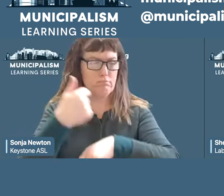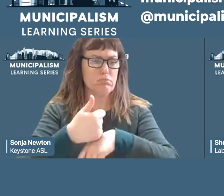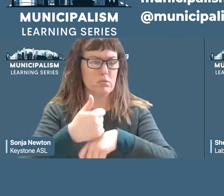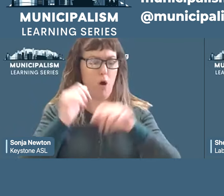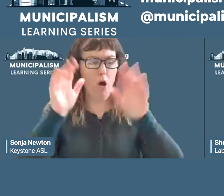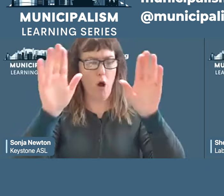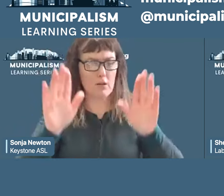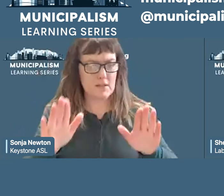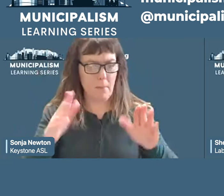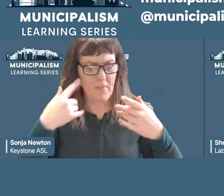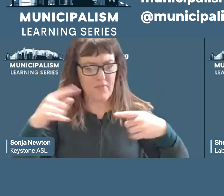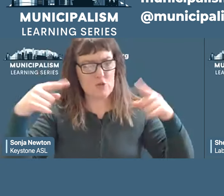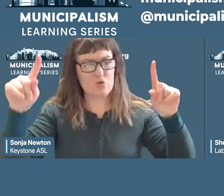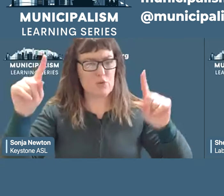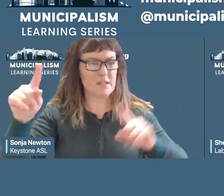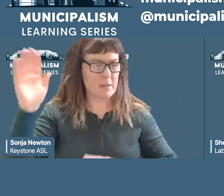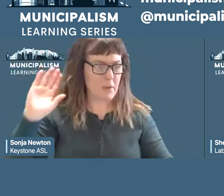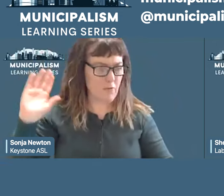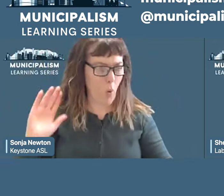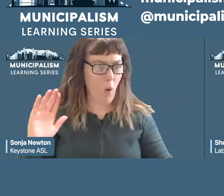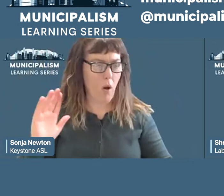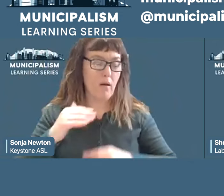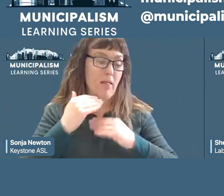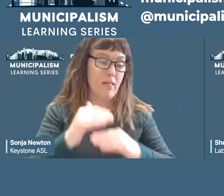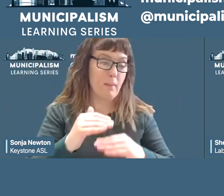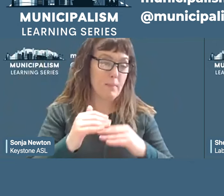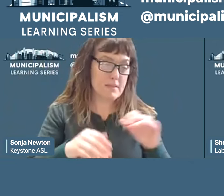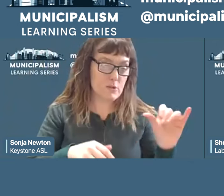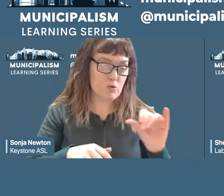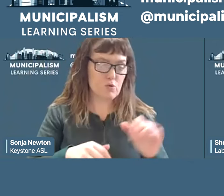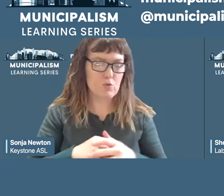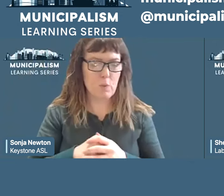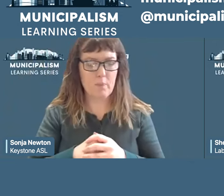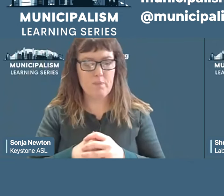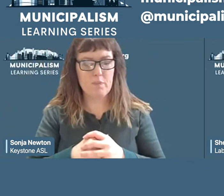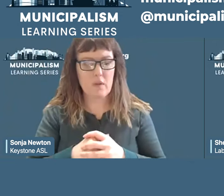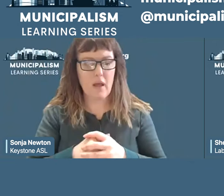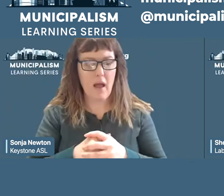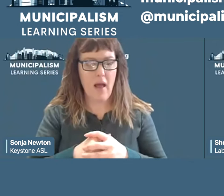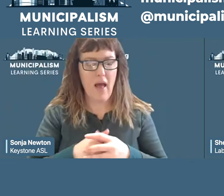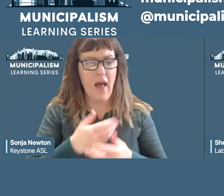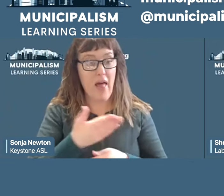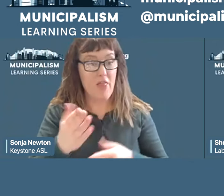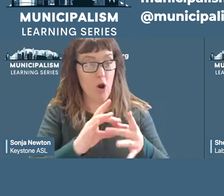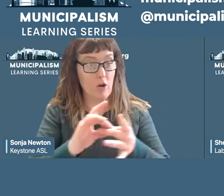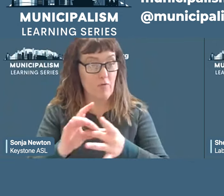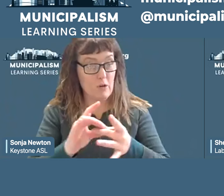their limitations, their conversancy with socialism, and